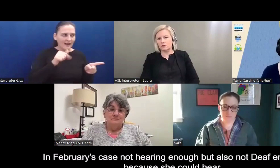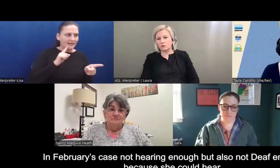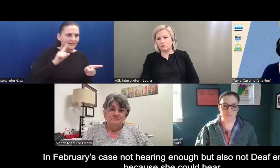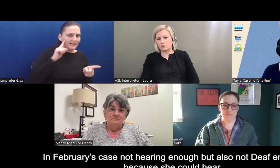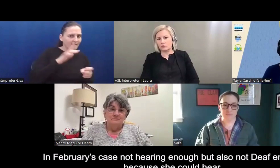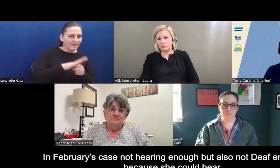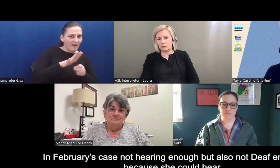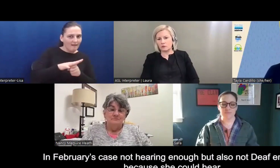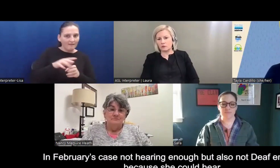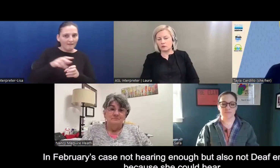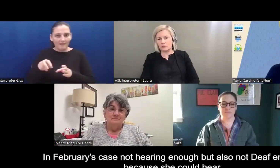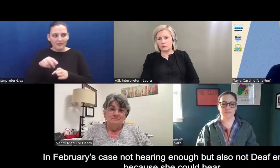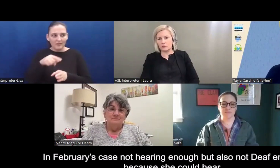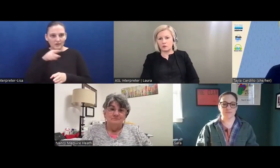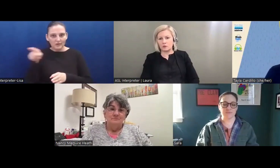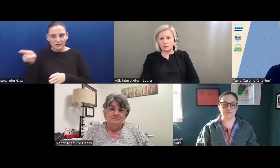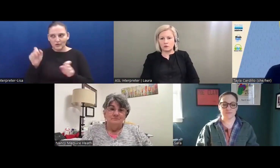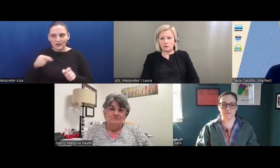she could hear.